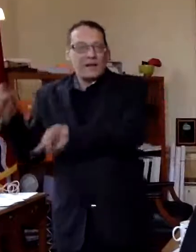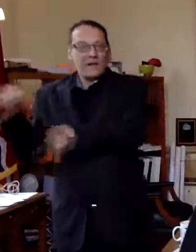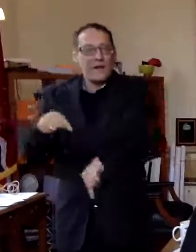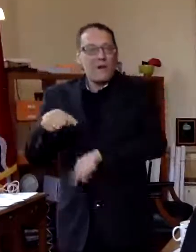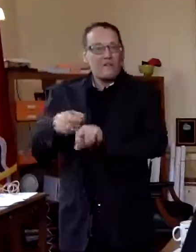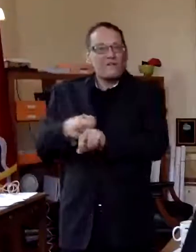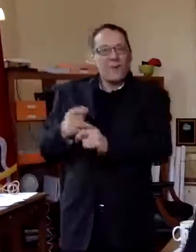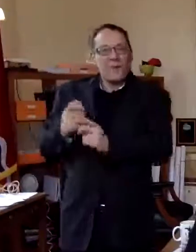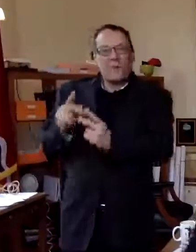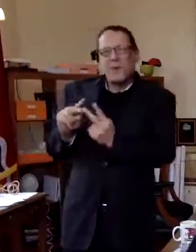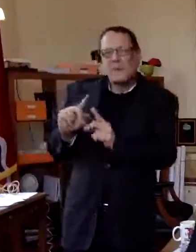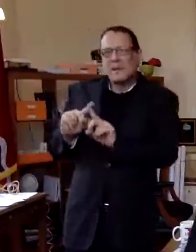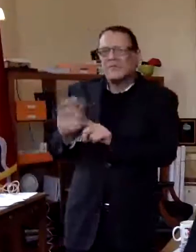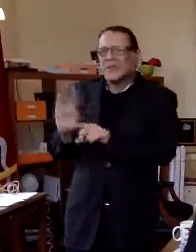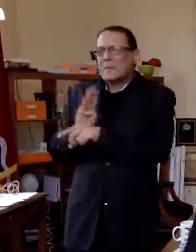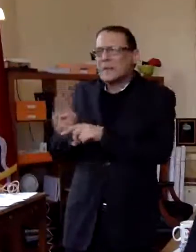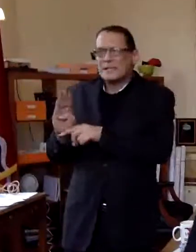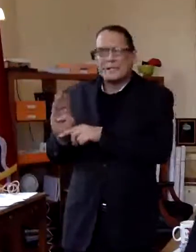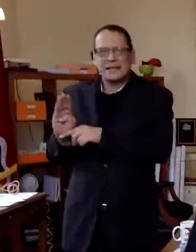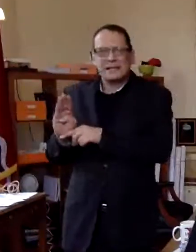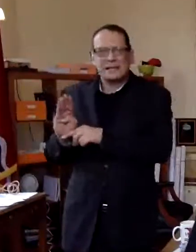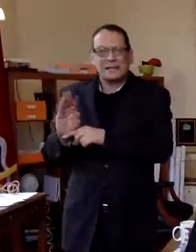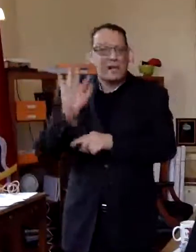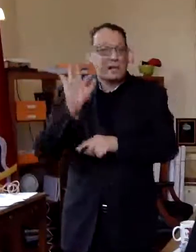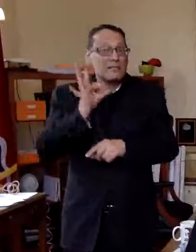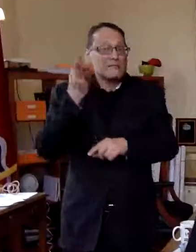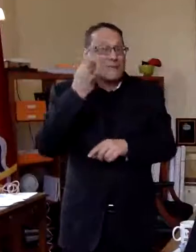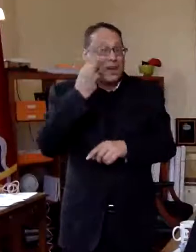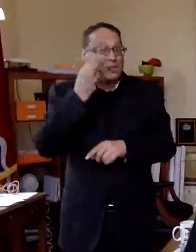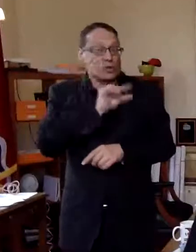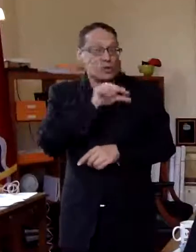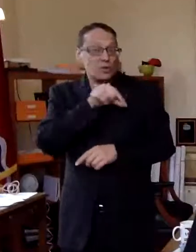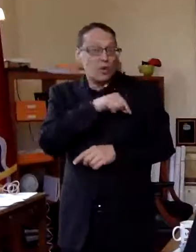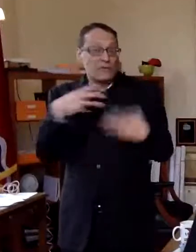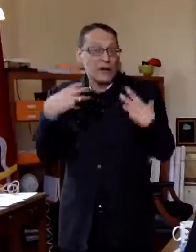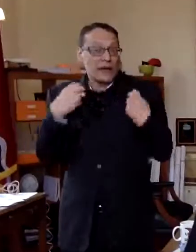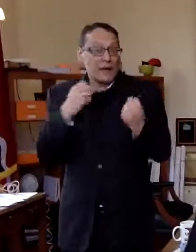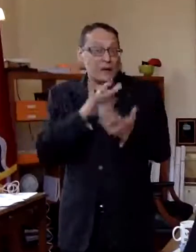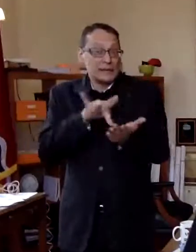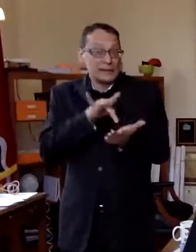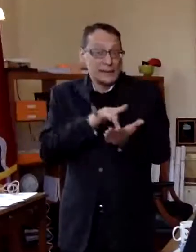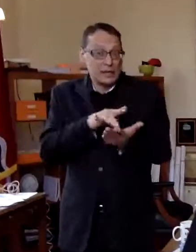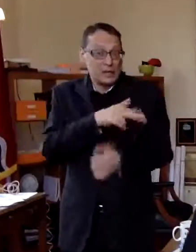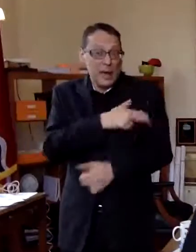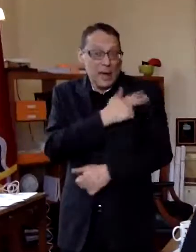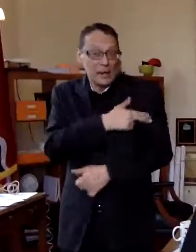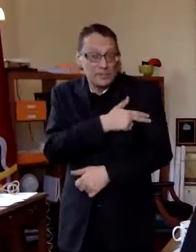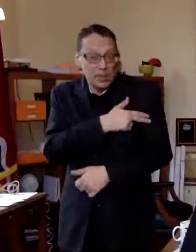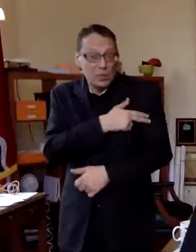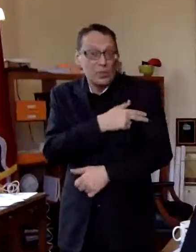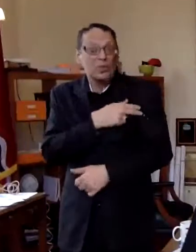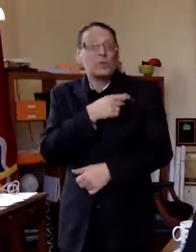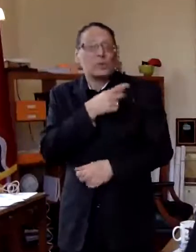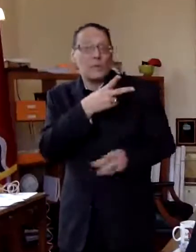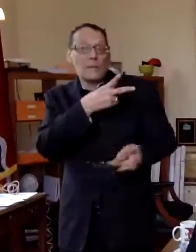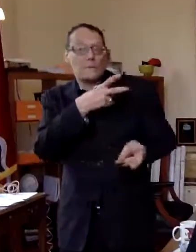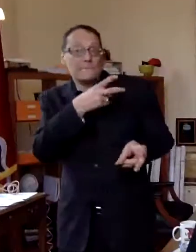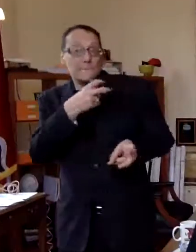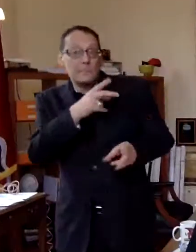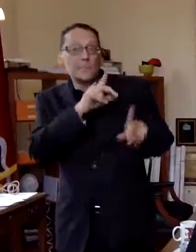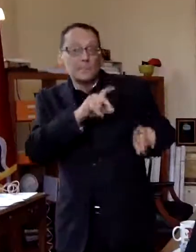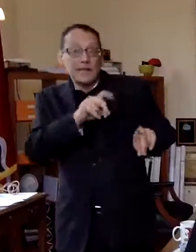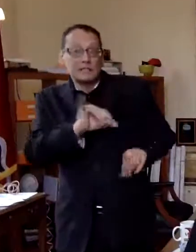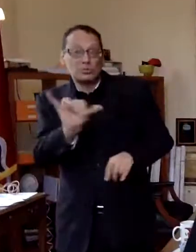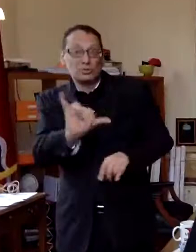couple of different places and we've we've supplied the federally qualified health centers with some of those we've worked with the hospitals they're also for curing tests so